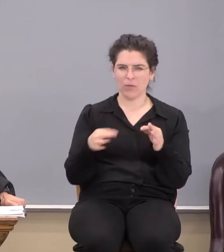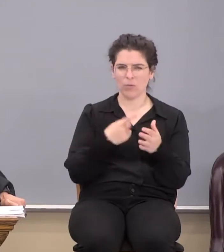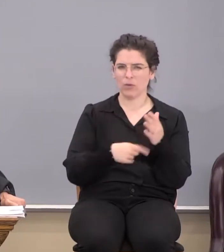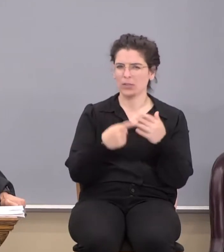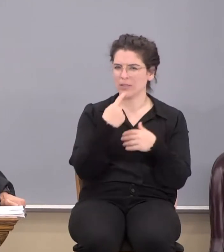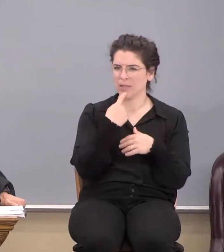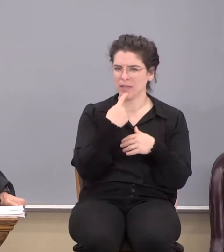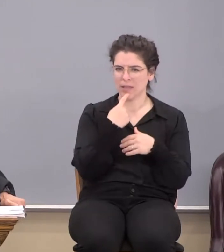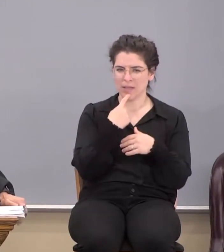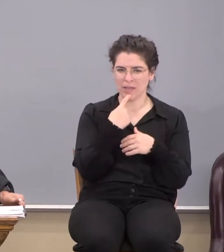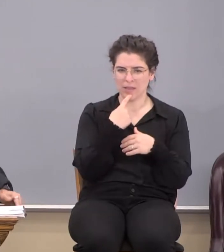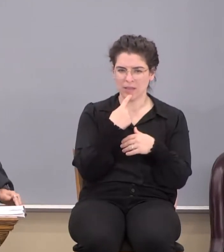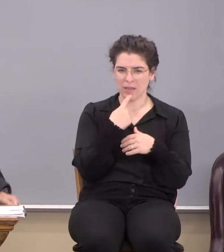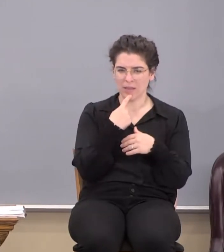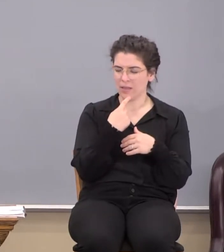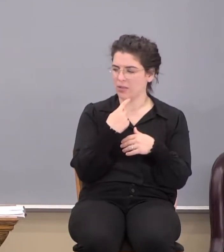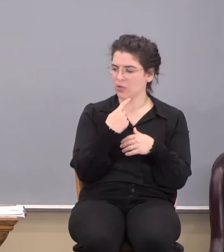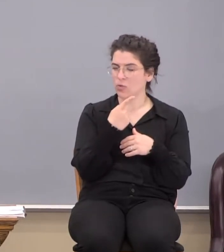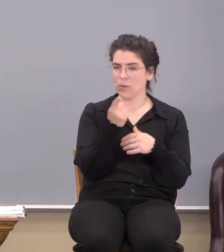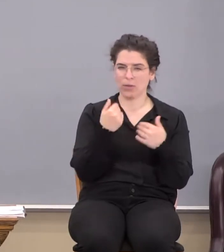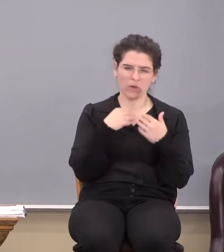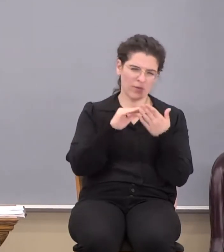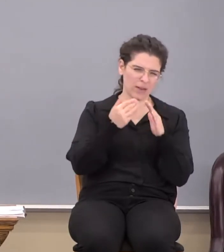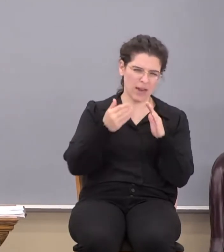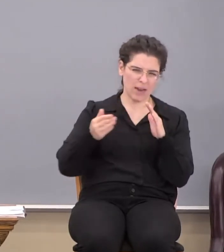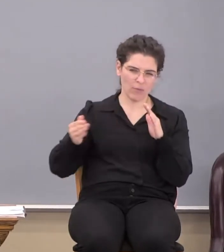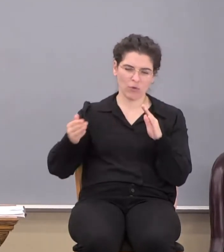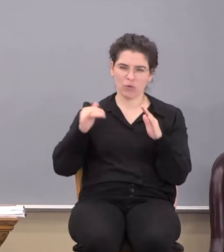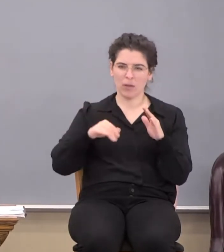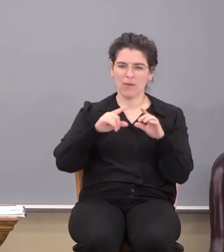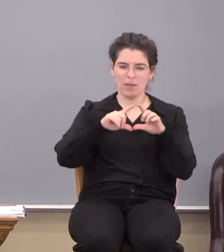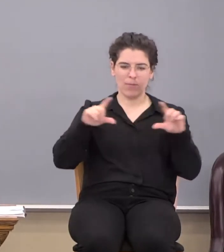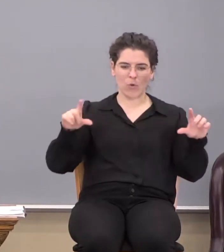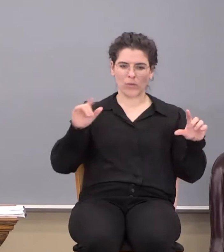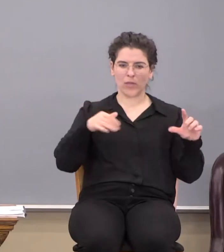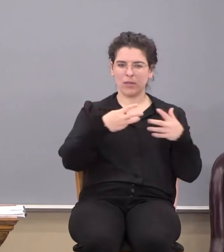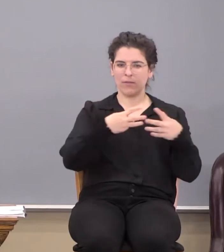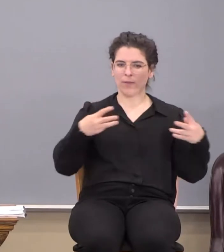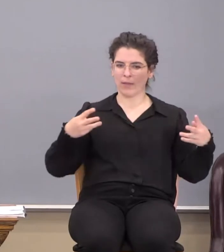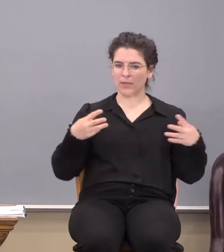say there? Do any of you have neighbors that have that posted on their fence?